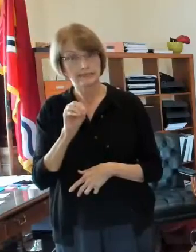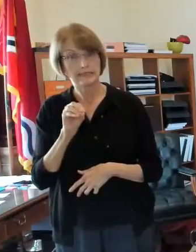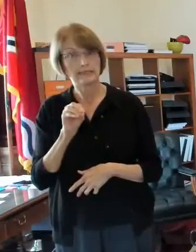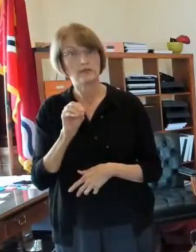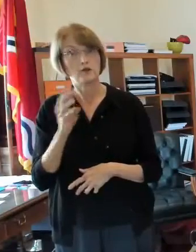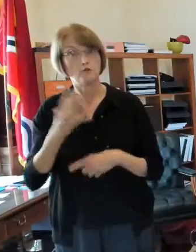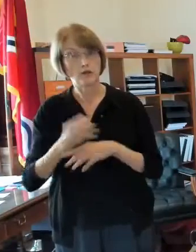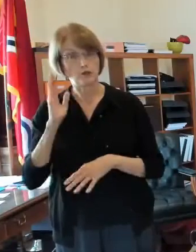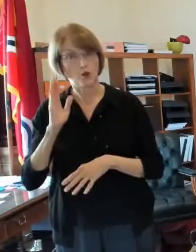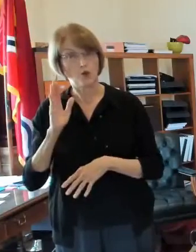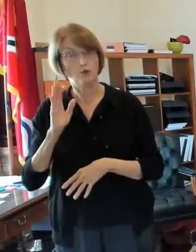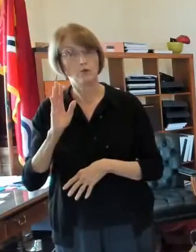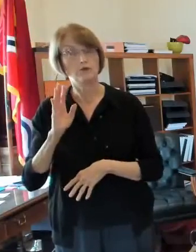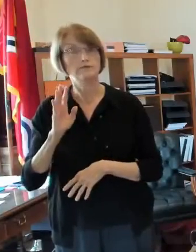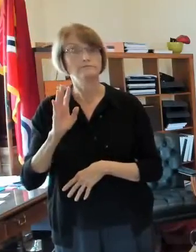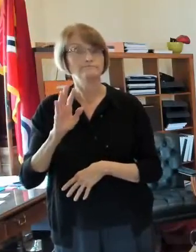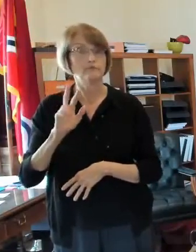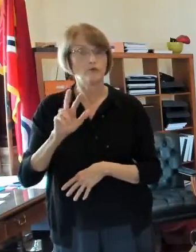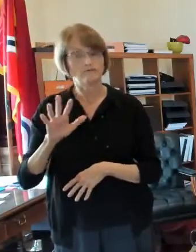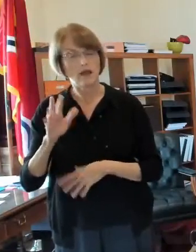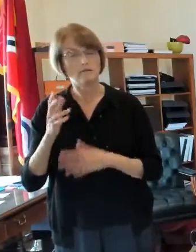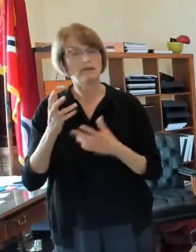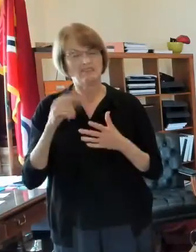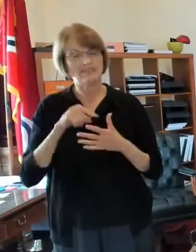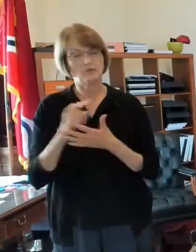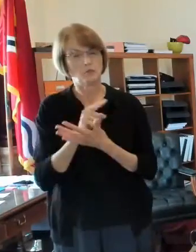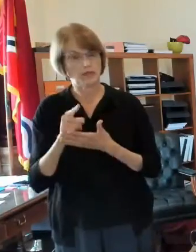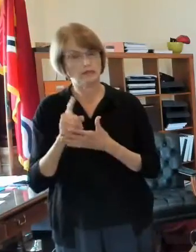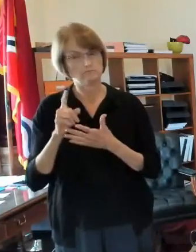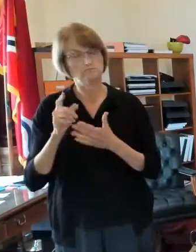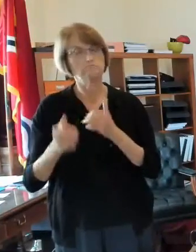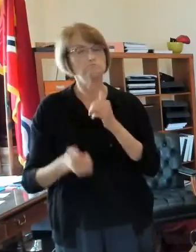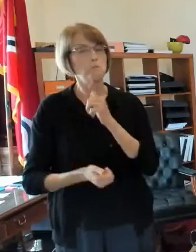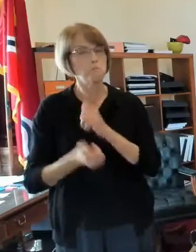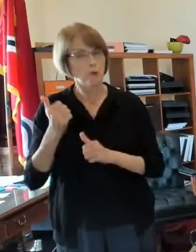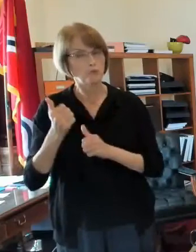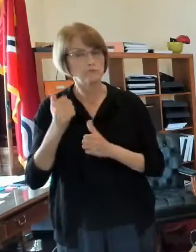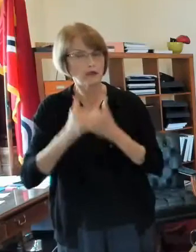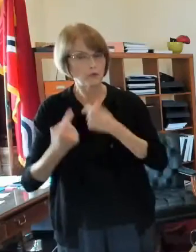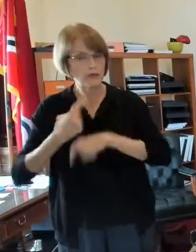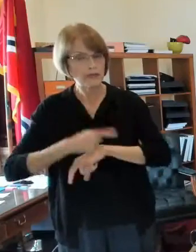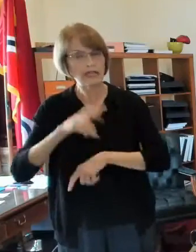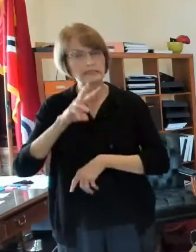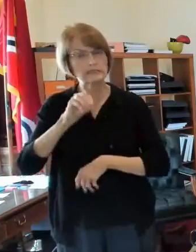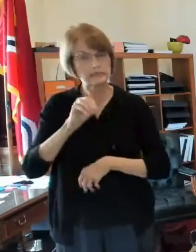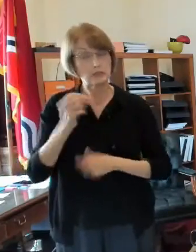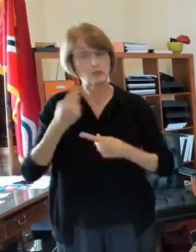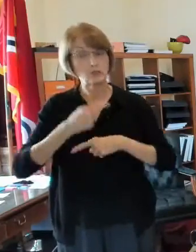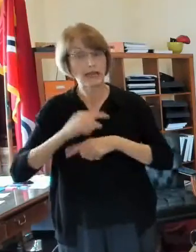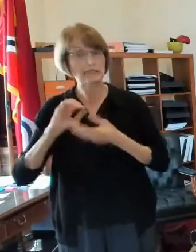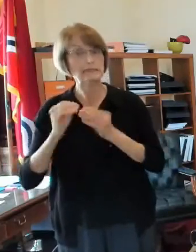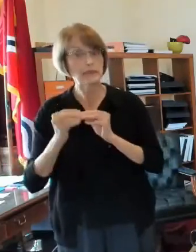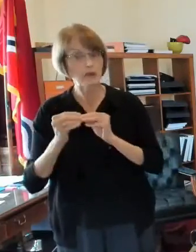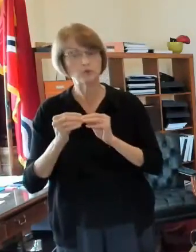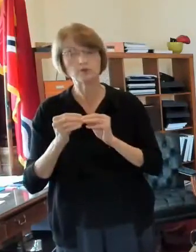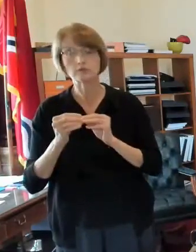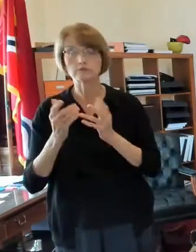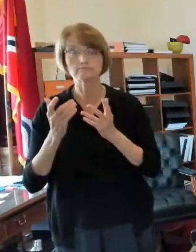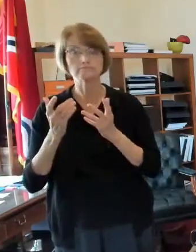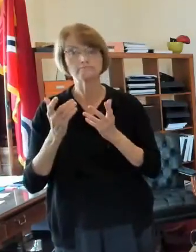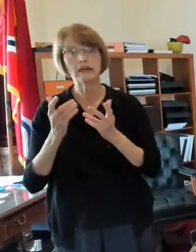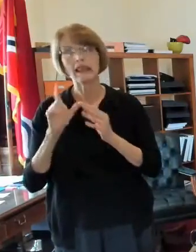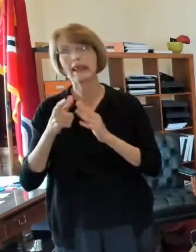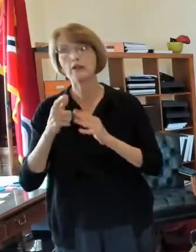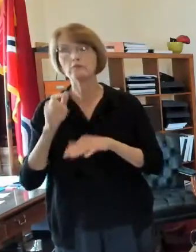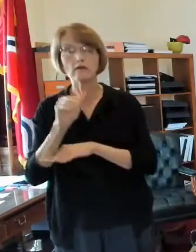we've been running in the 60s this week for the most part we'll get today's numbers five o'clock six